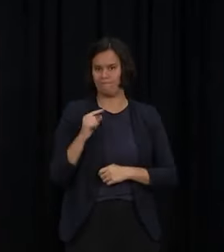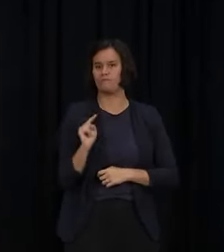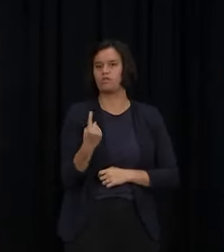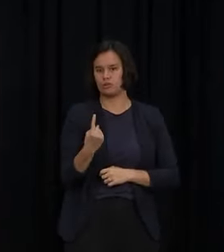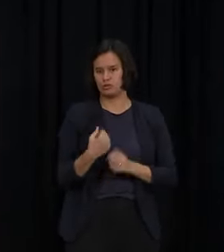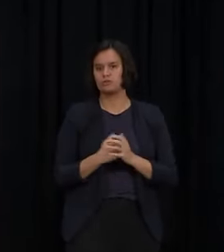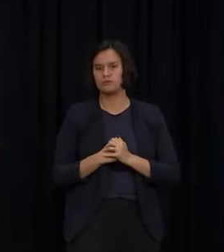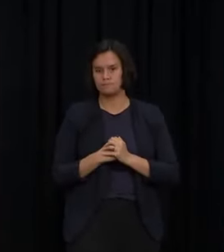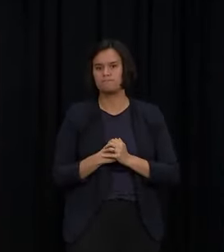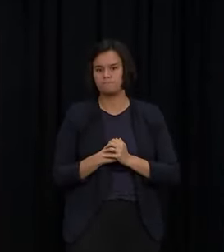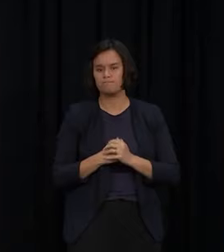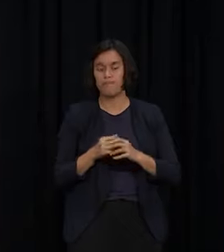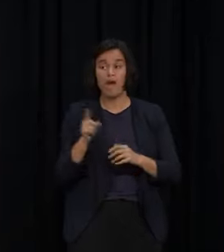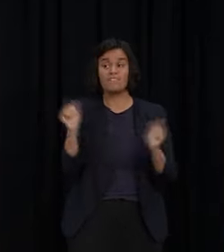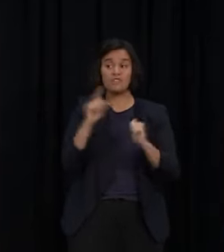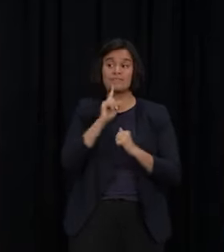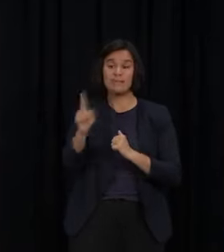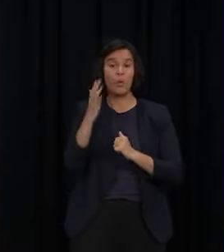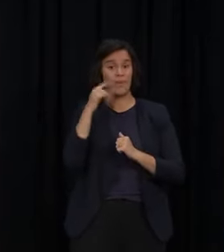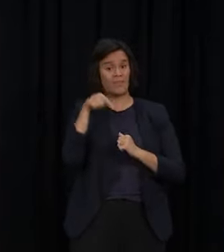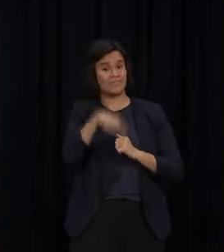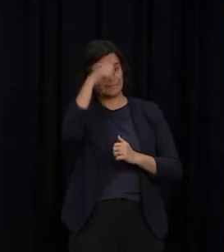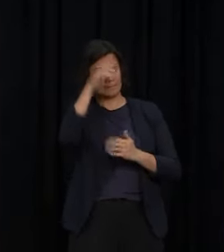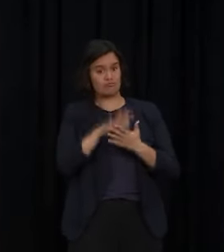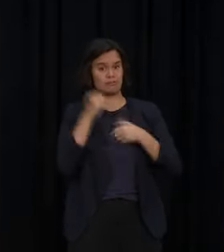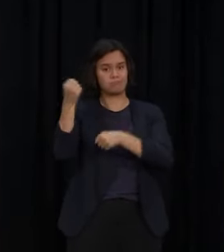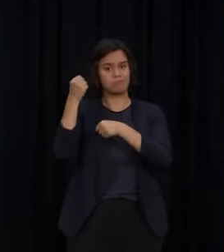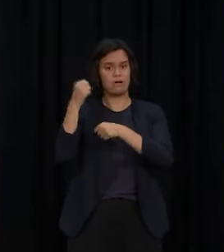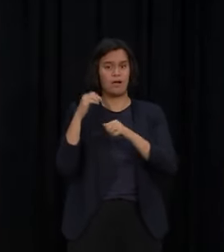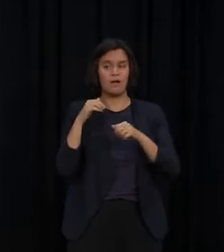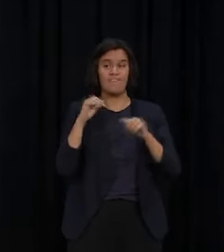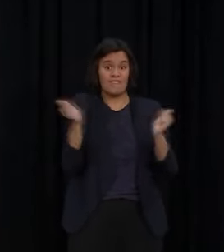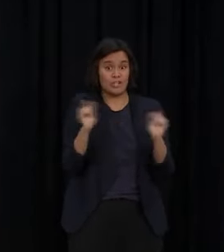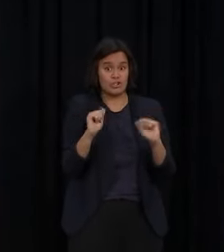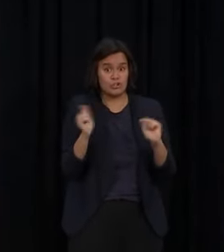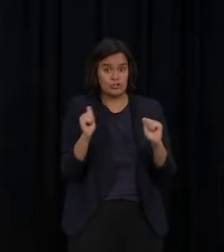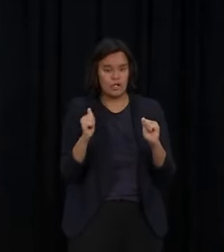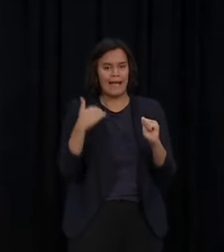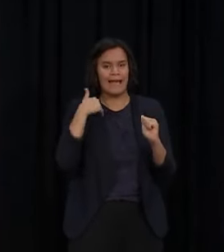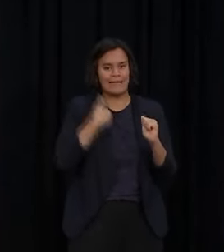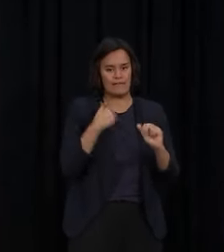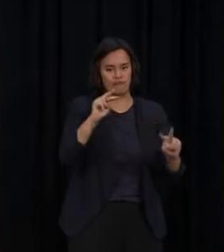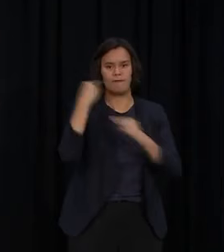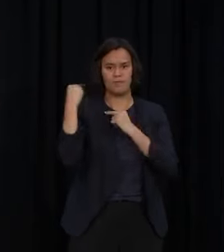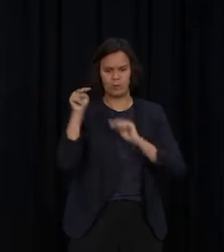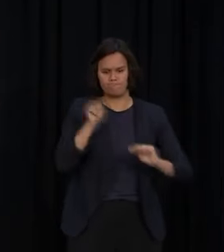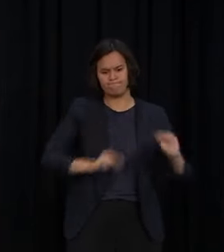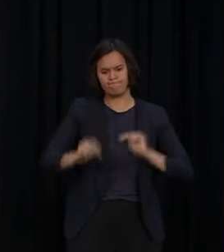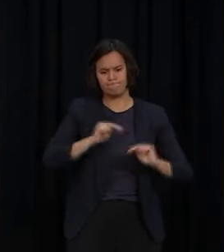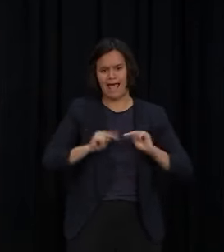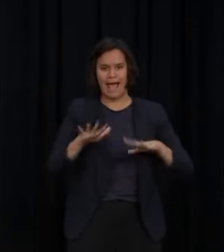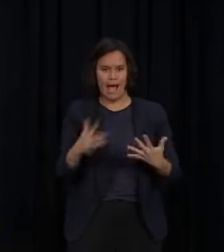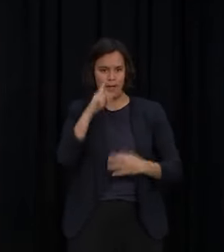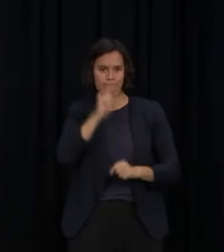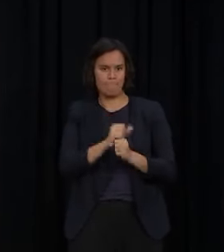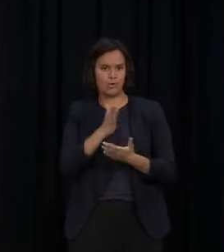assessment in the aftermath of this experience around both the safety of the building but also the importance of ongoing accessibility. This